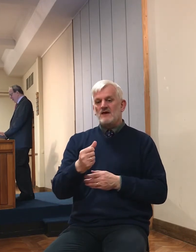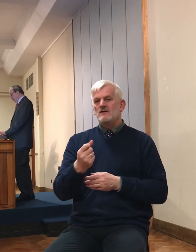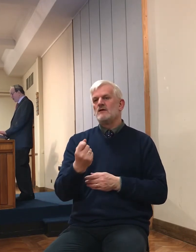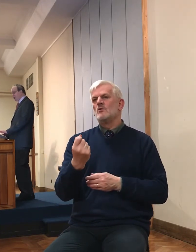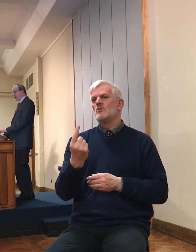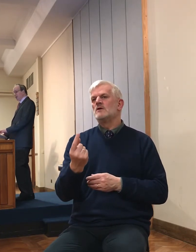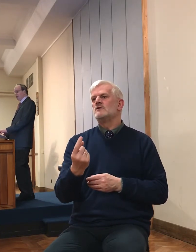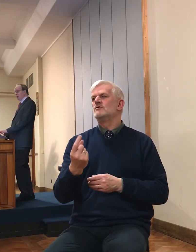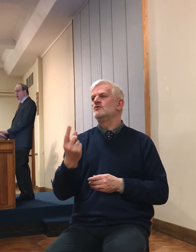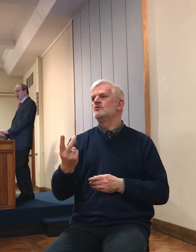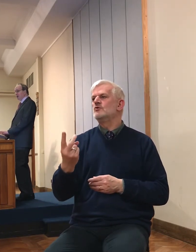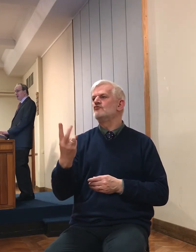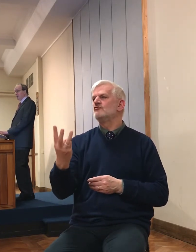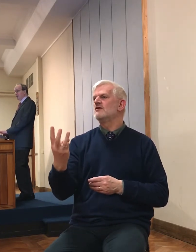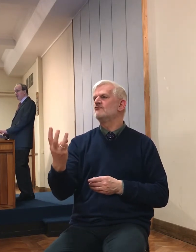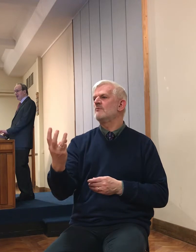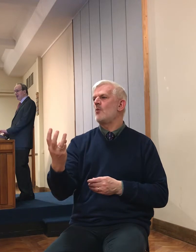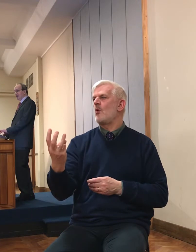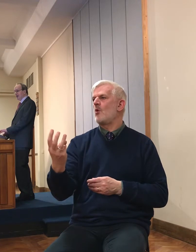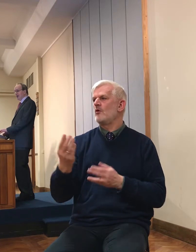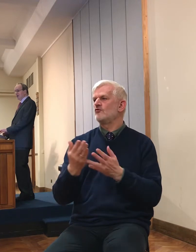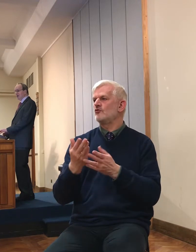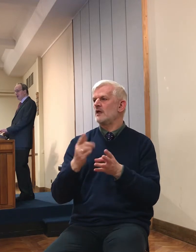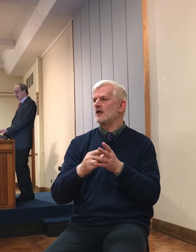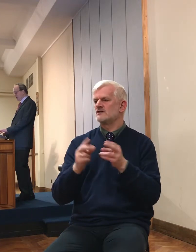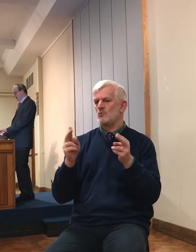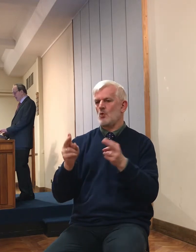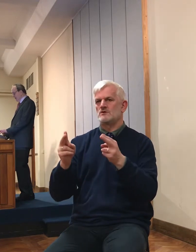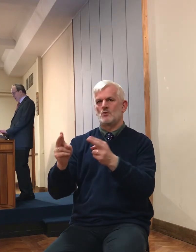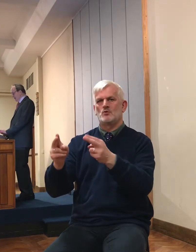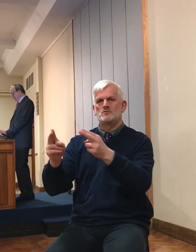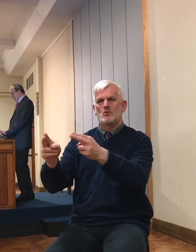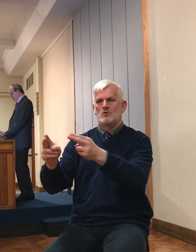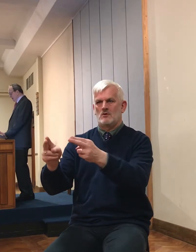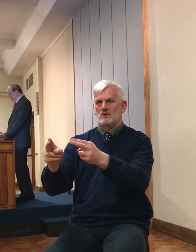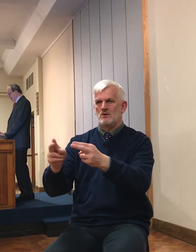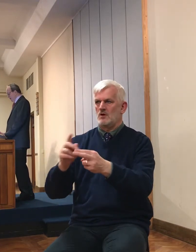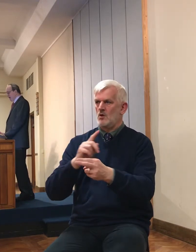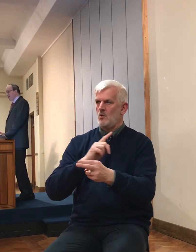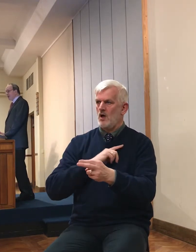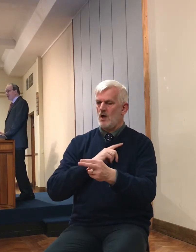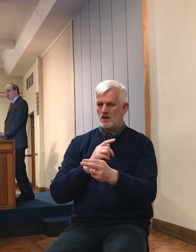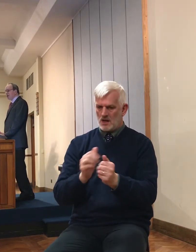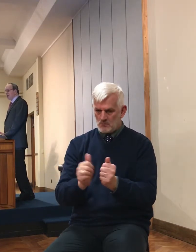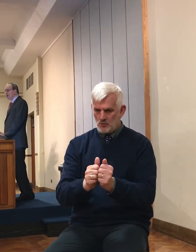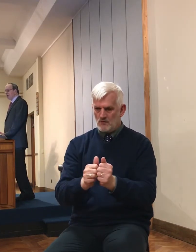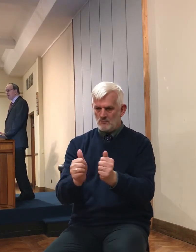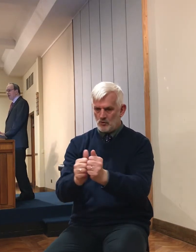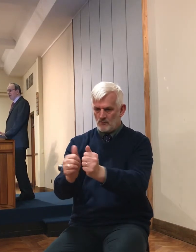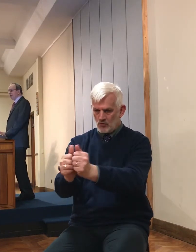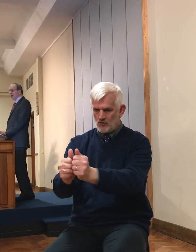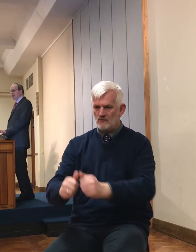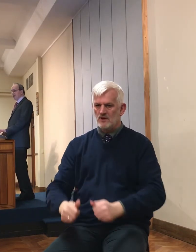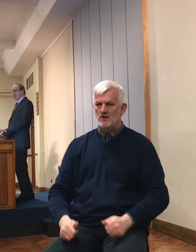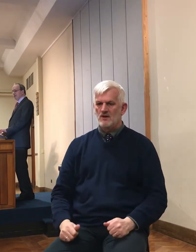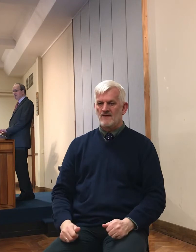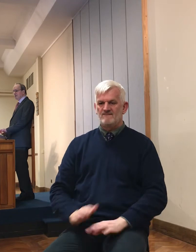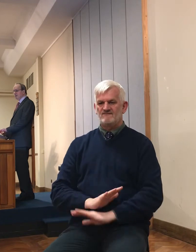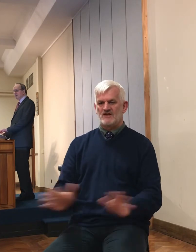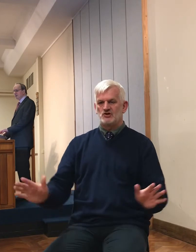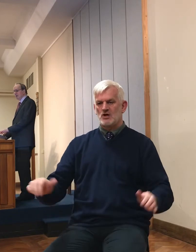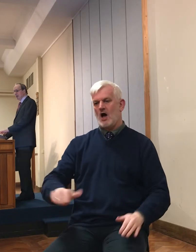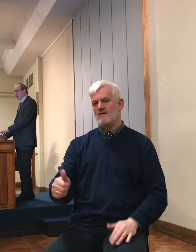which all had a special purpose and an affirmation. But Pentecost wasn't to be repeated